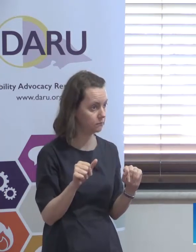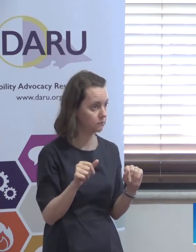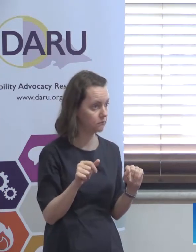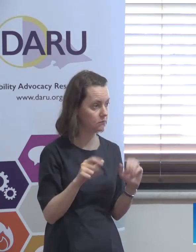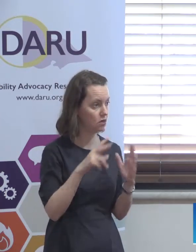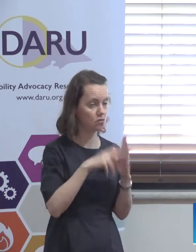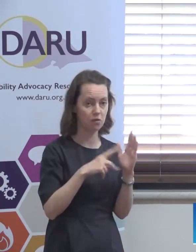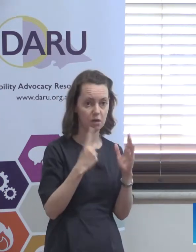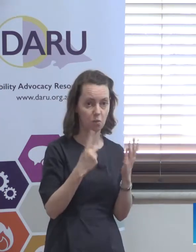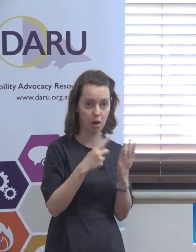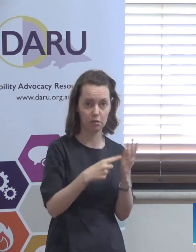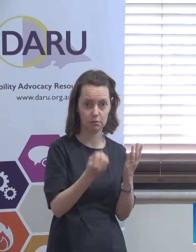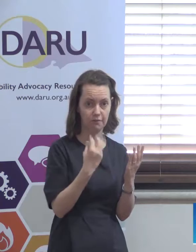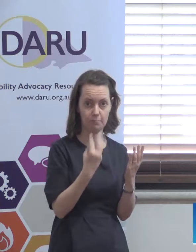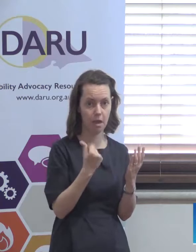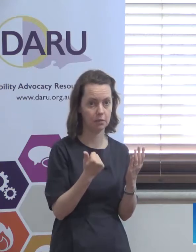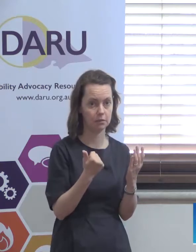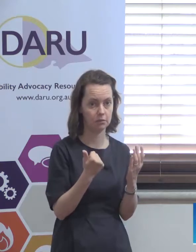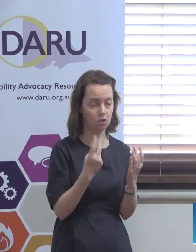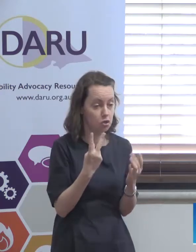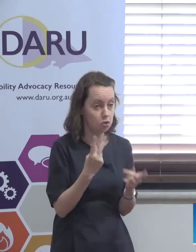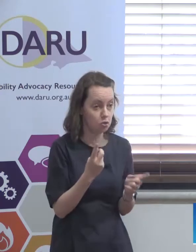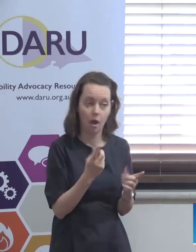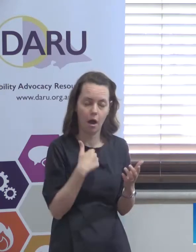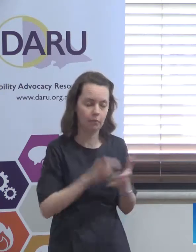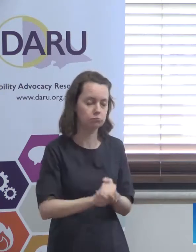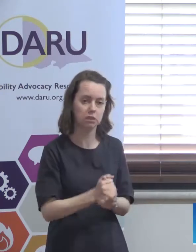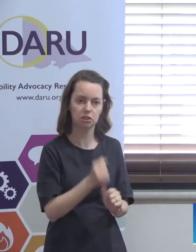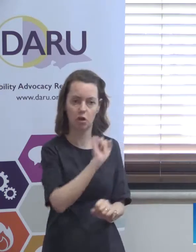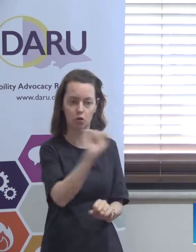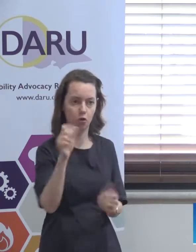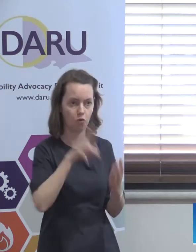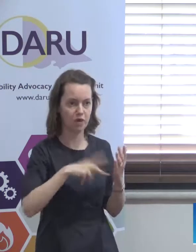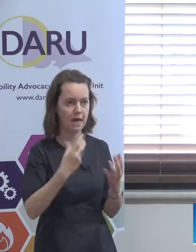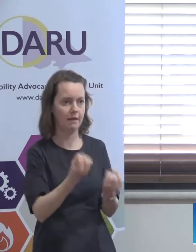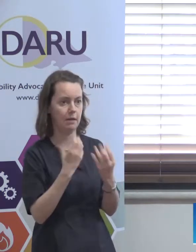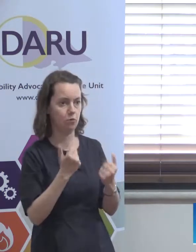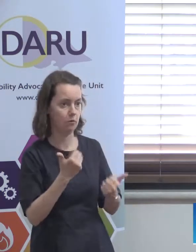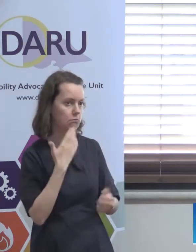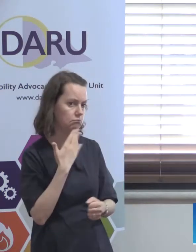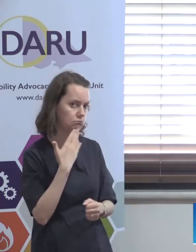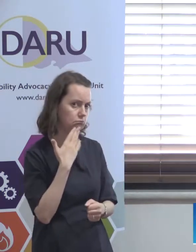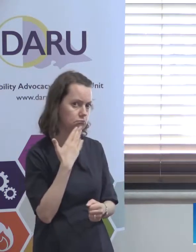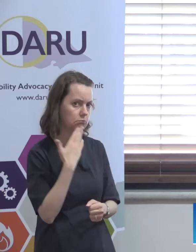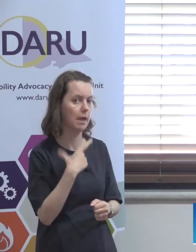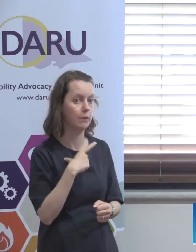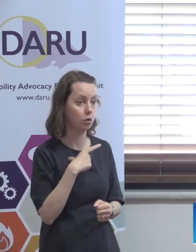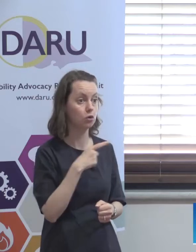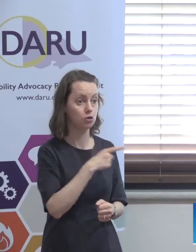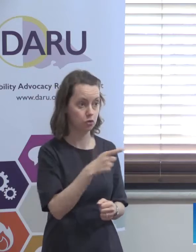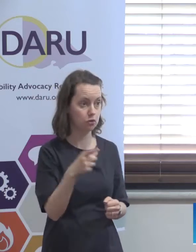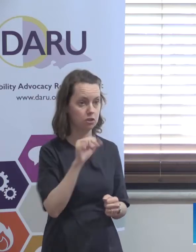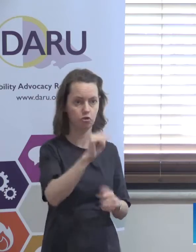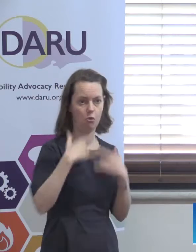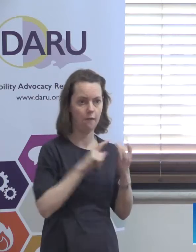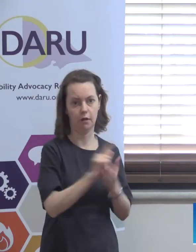want to read one of them and then come back and give me two comments on it, I would be grateful for any input from, because you will end up having to